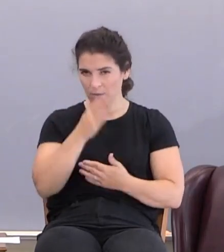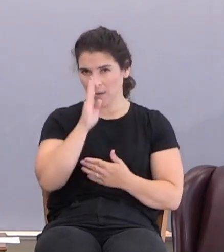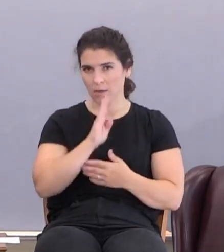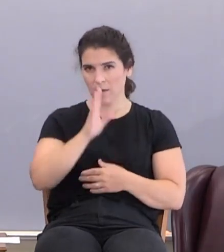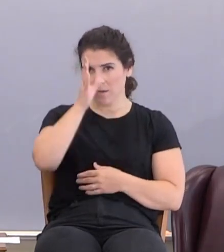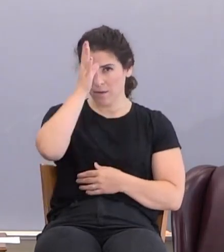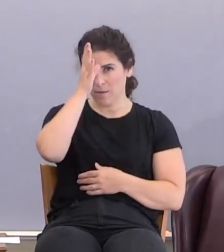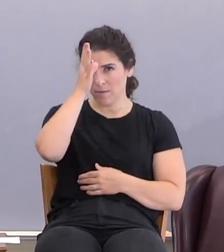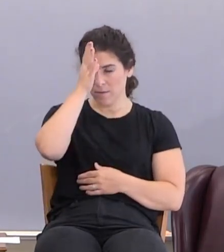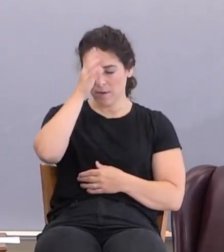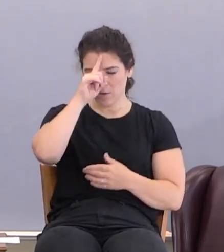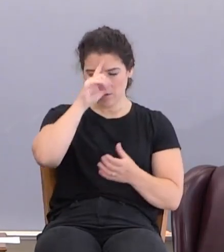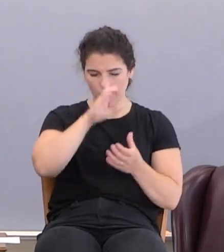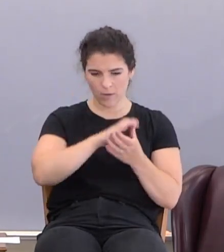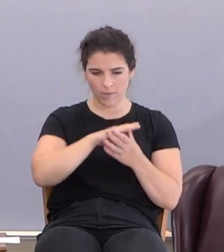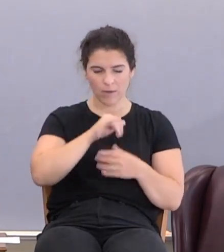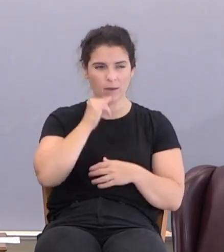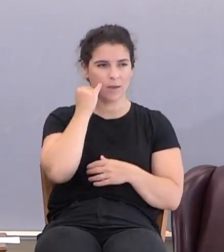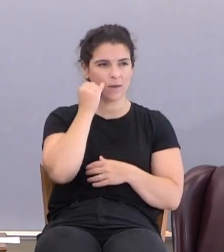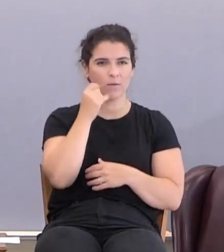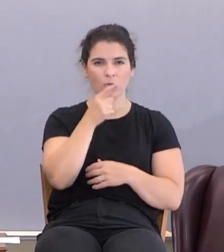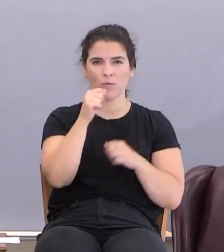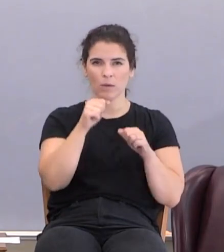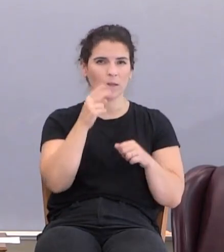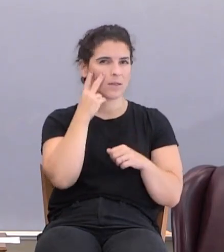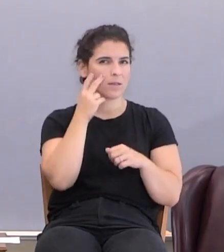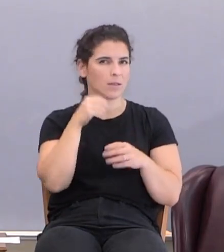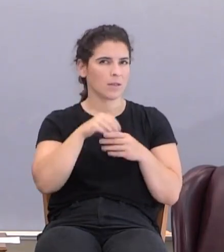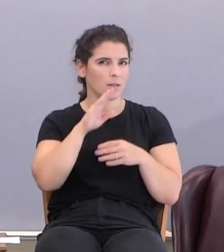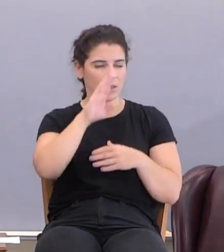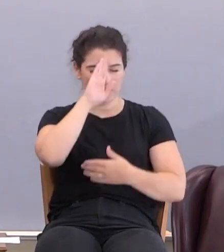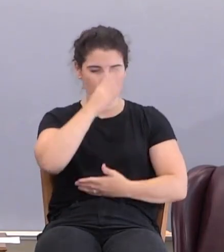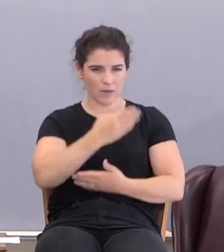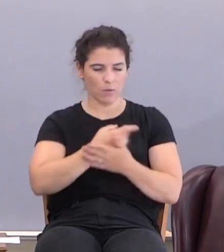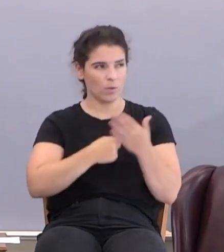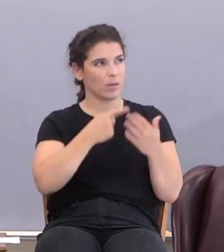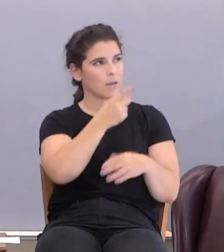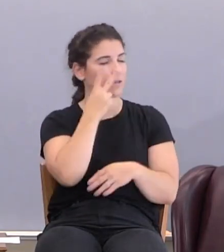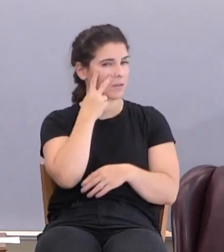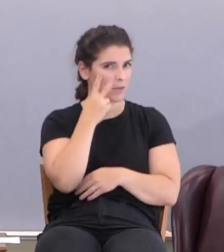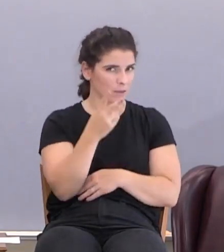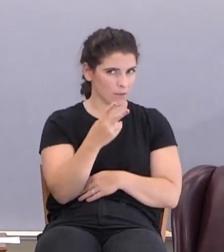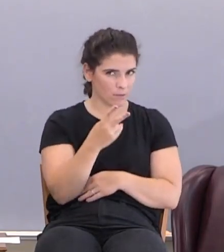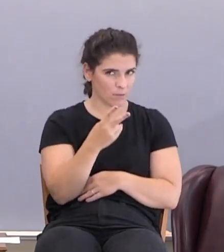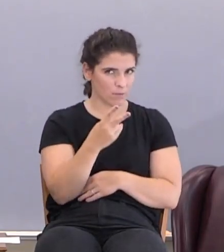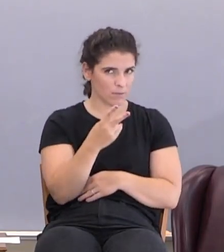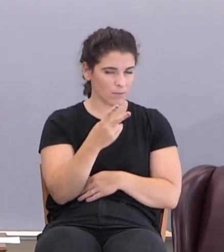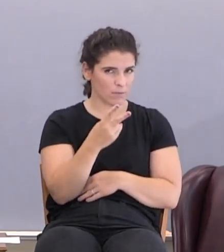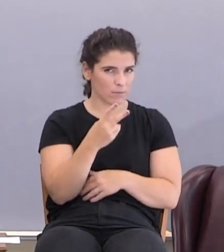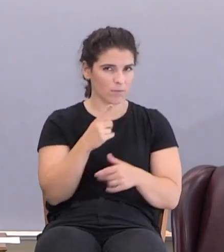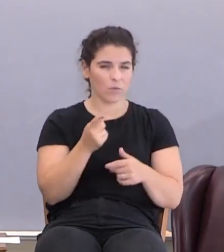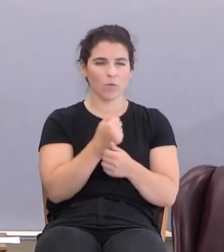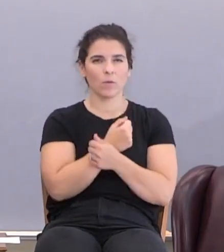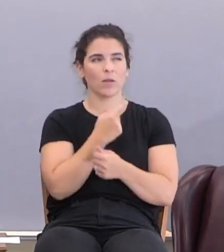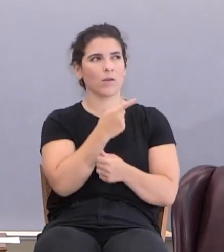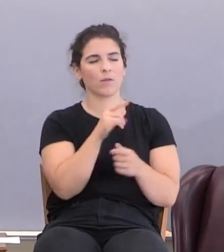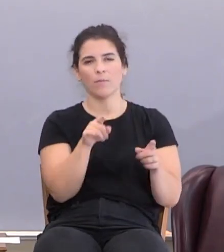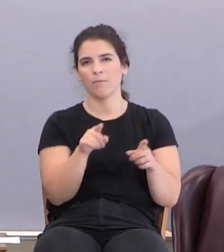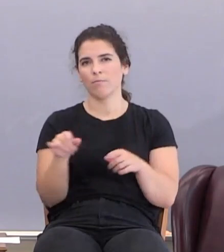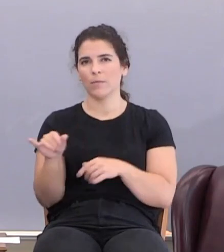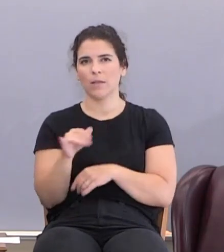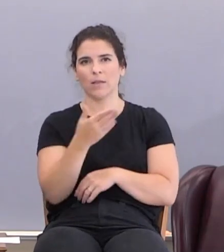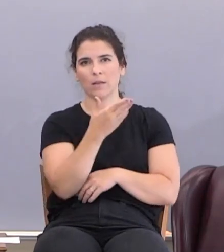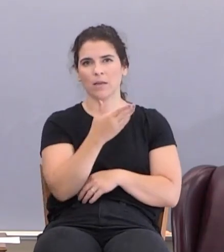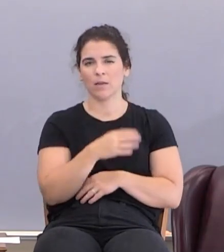the Father believes that if you could see in his son what he sees in his son, you would love him like he does.